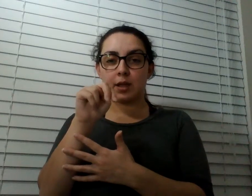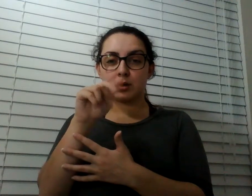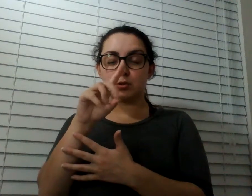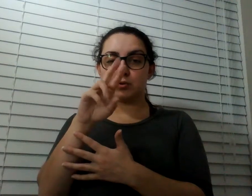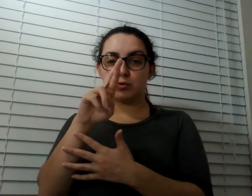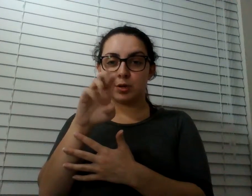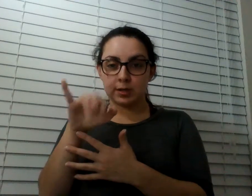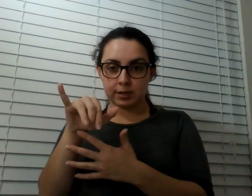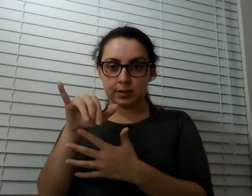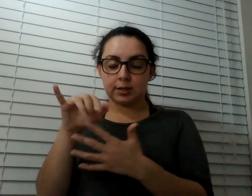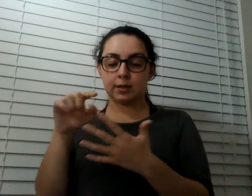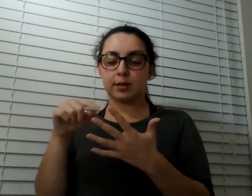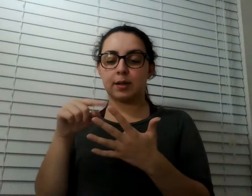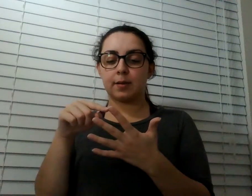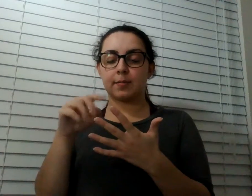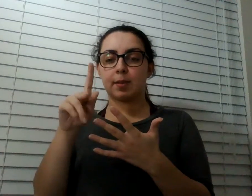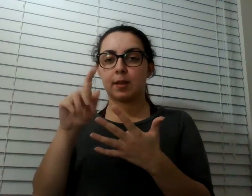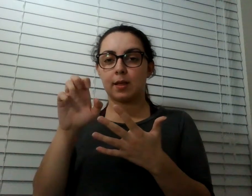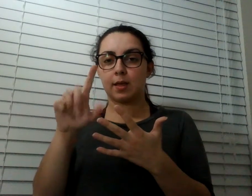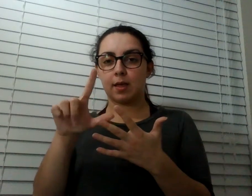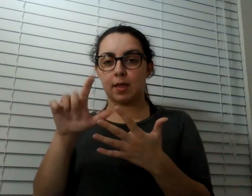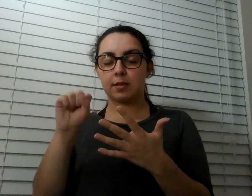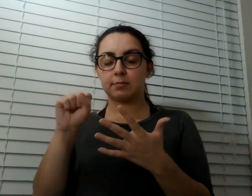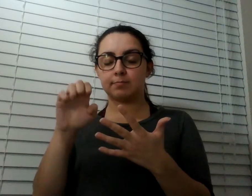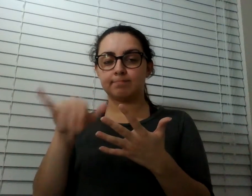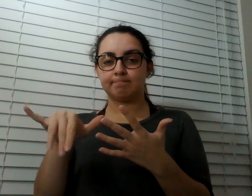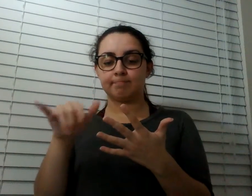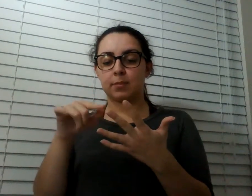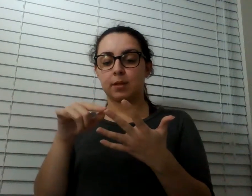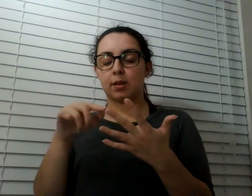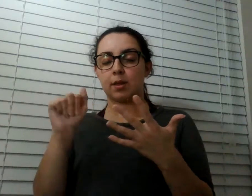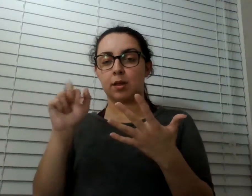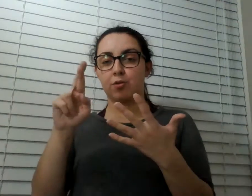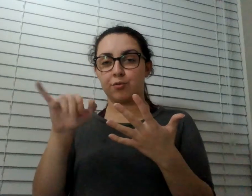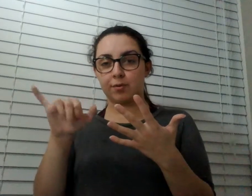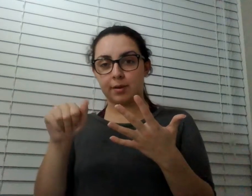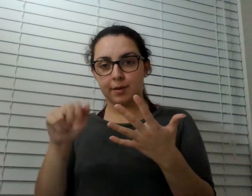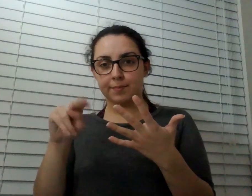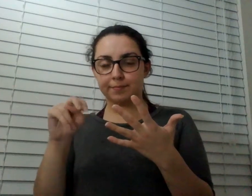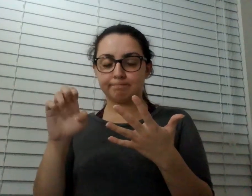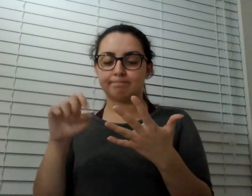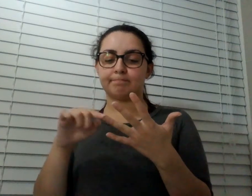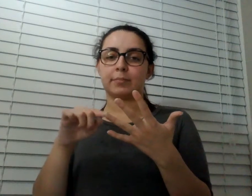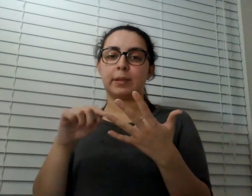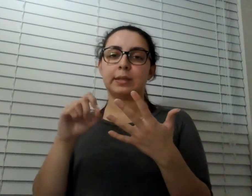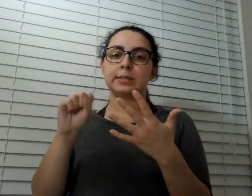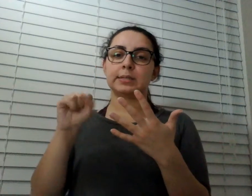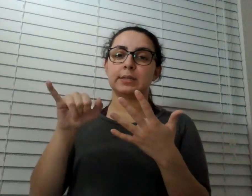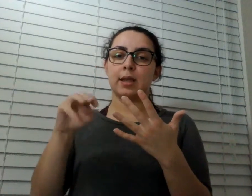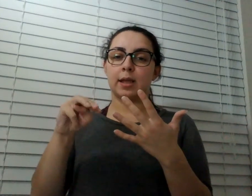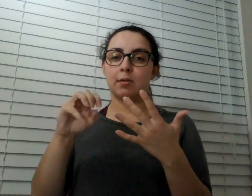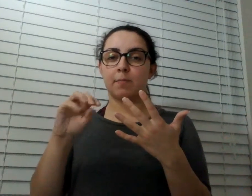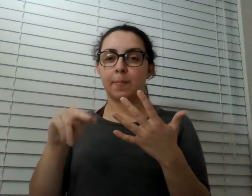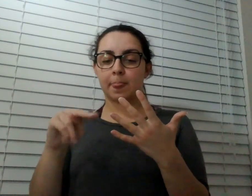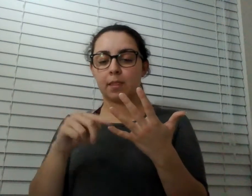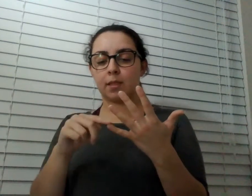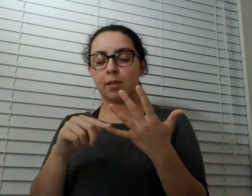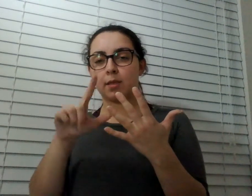and Kelsey Padgett. With help from Ariane Wack, Matt Kielty, Simon Adler, and Lily Sullivan. Special thanks